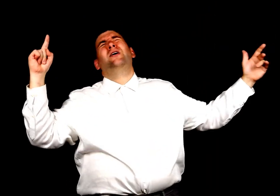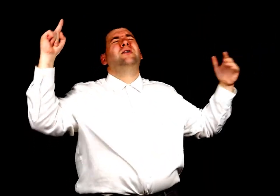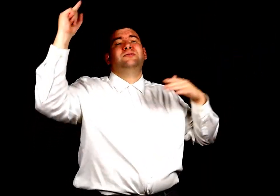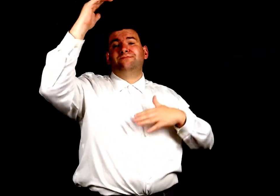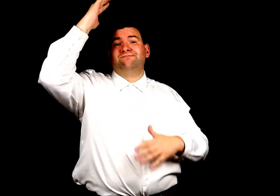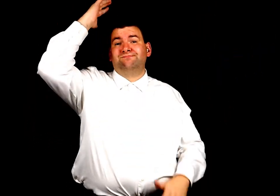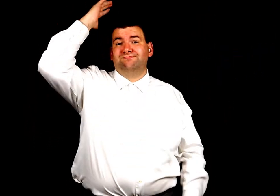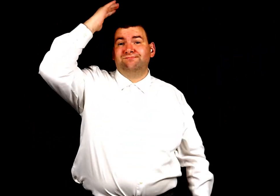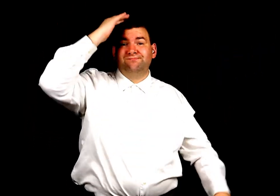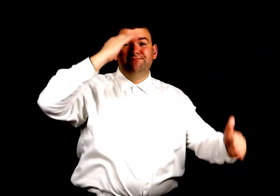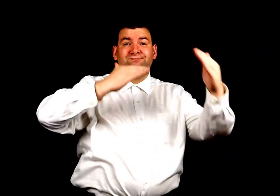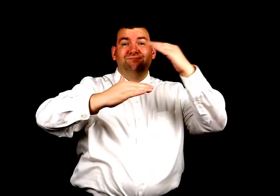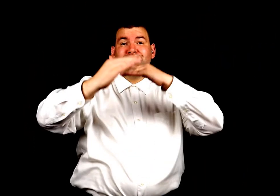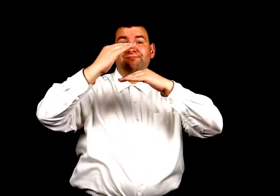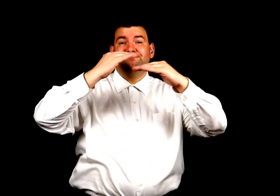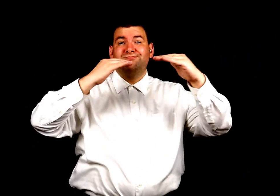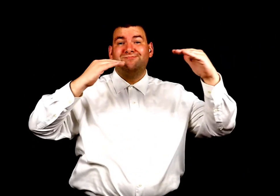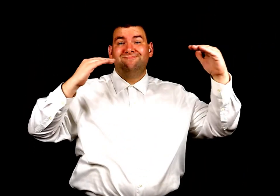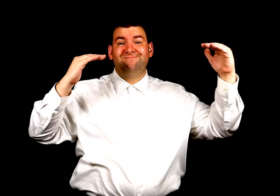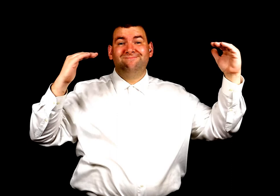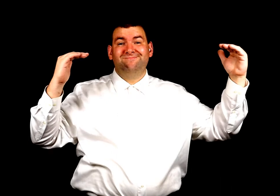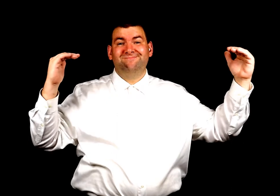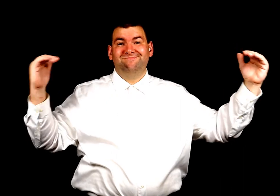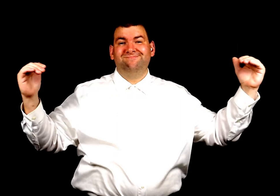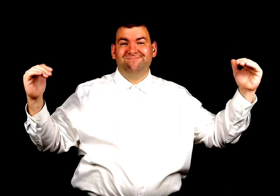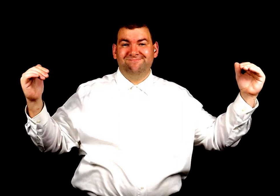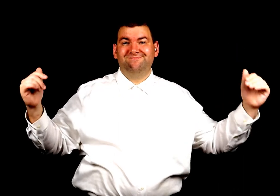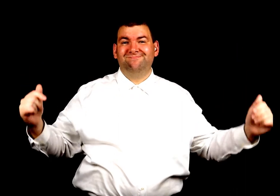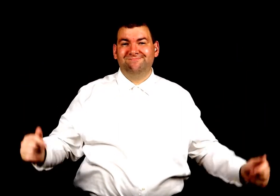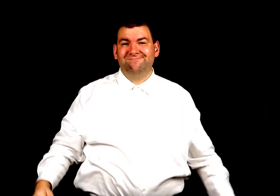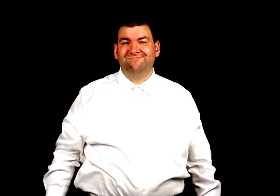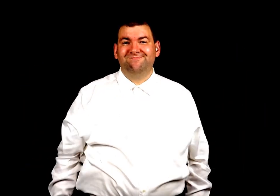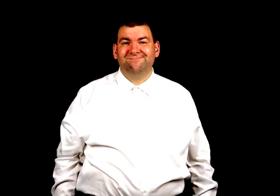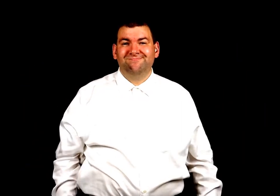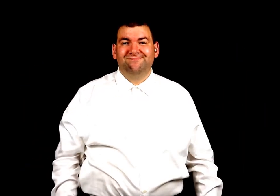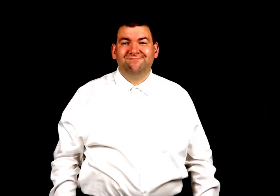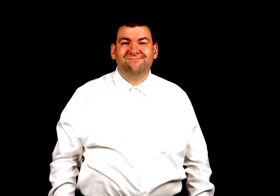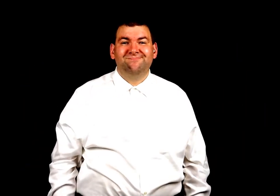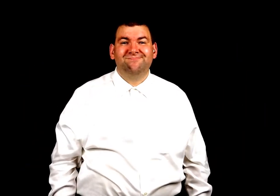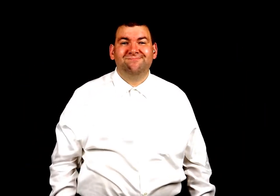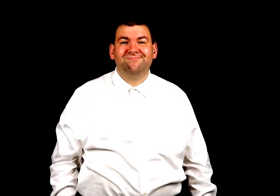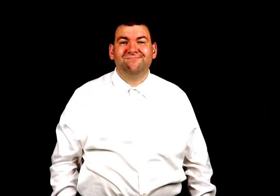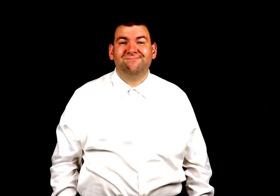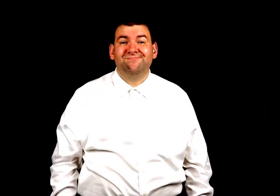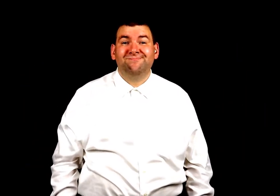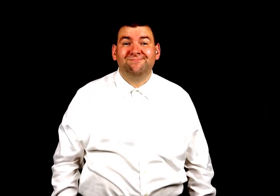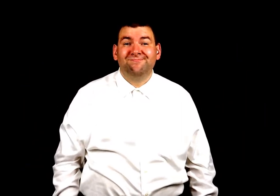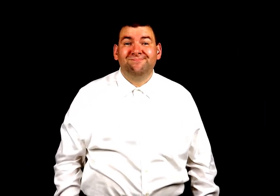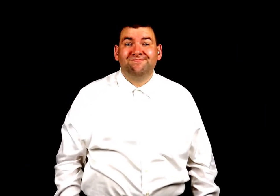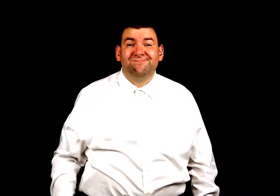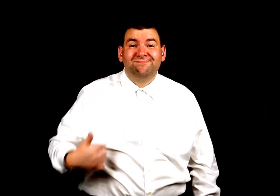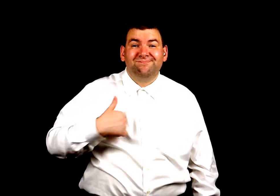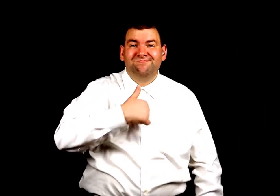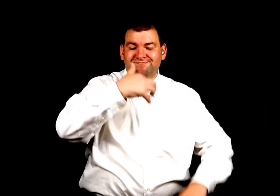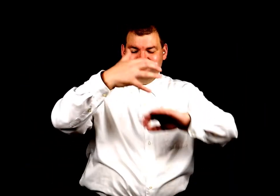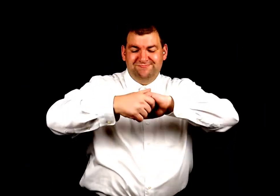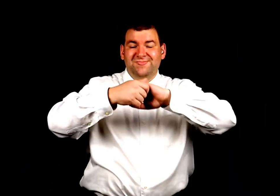home on in that home on the other side We'll soon